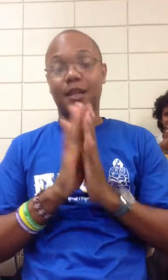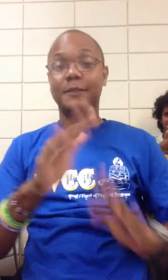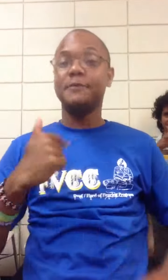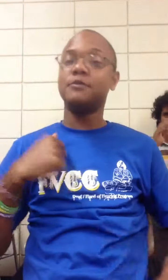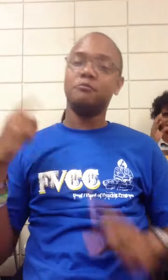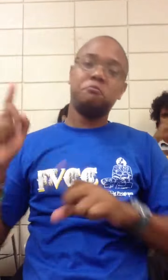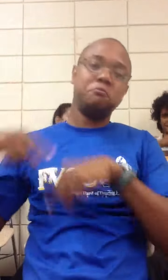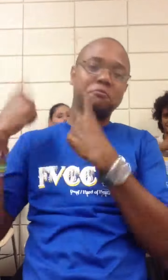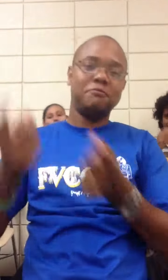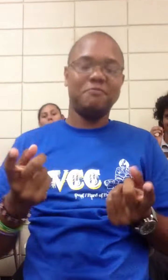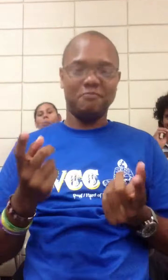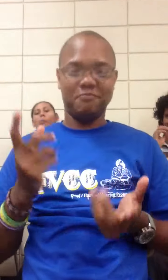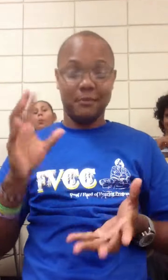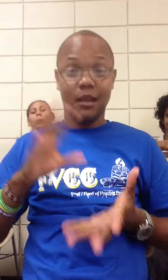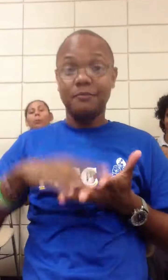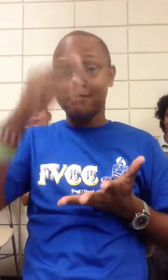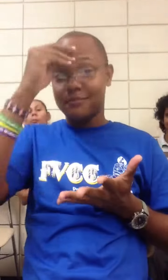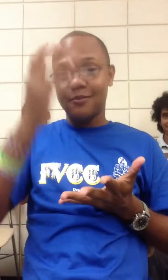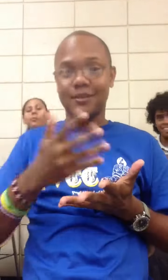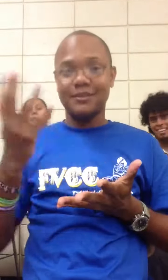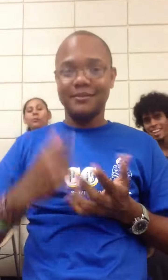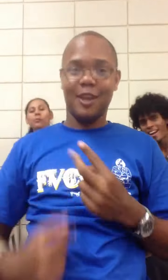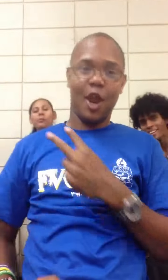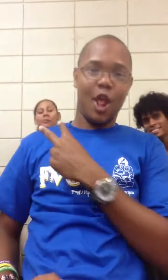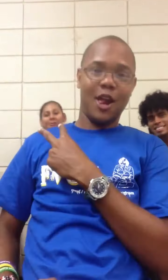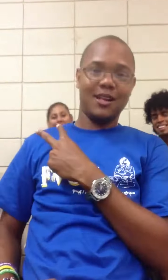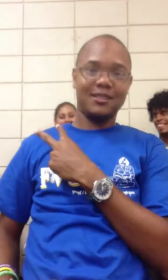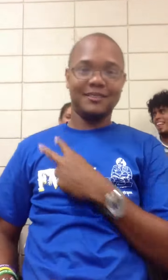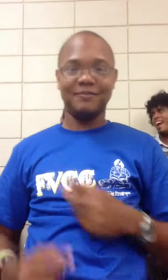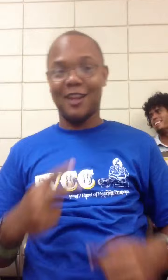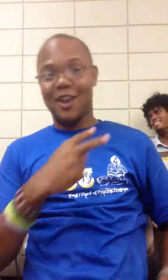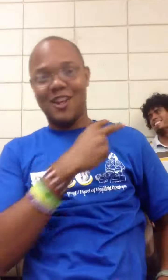El copiar el material de otro estudiante, totalmente prohibido.